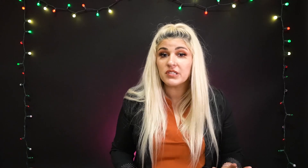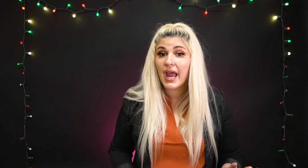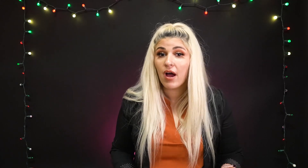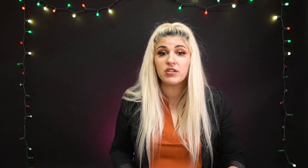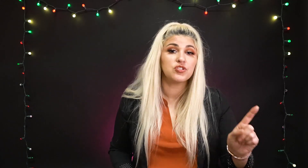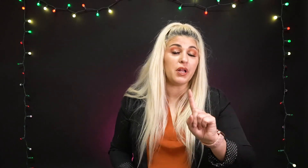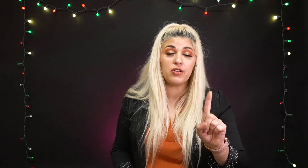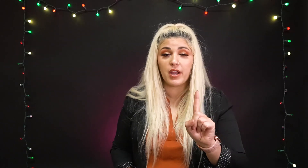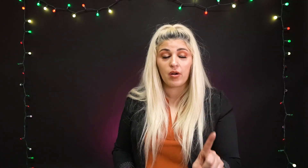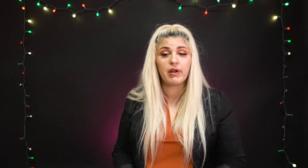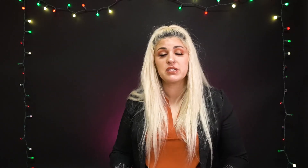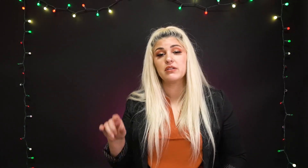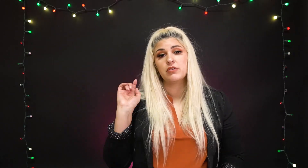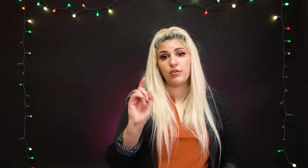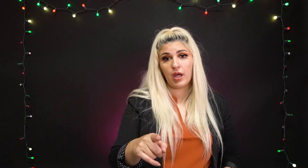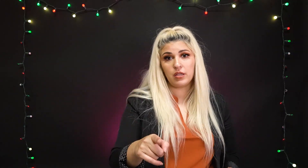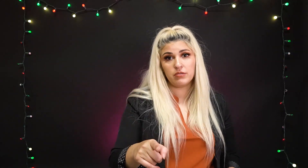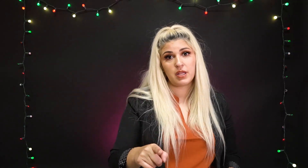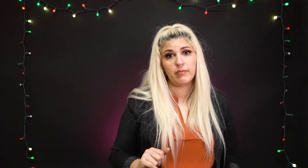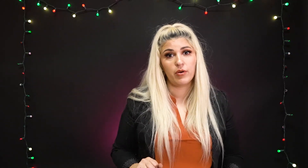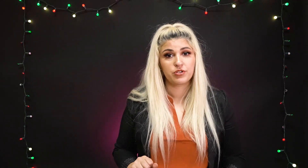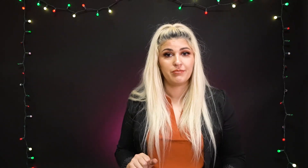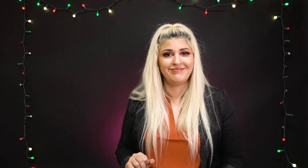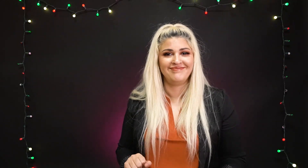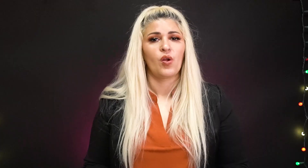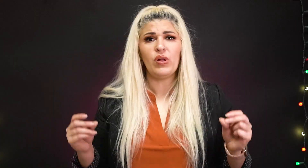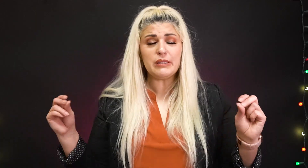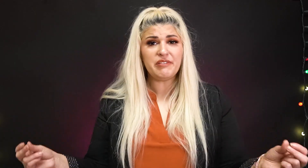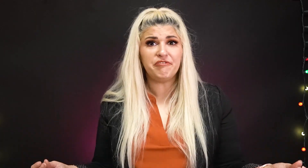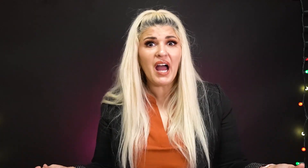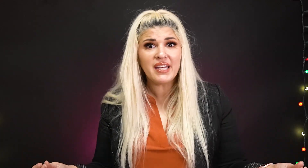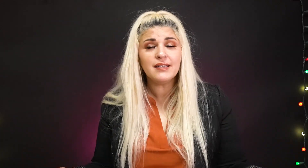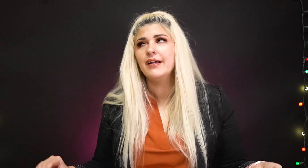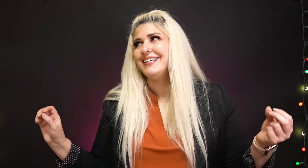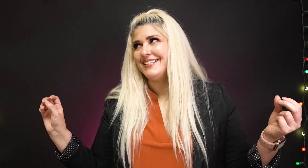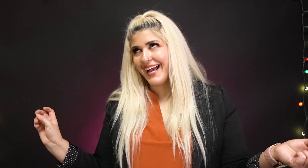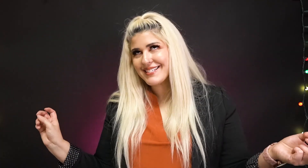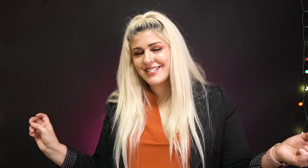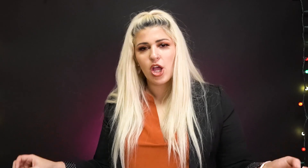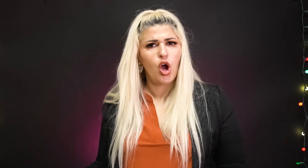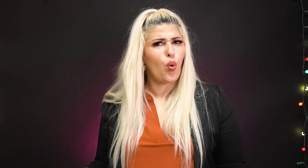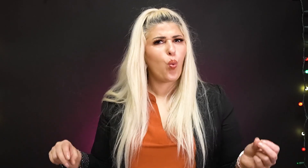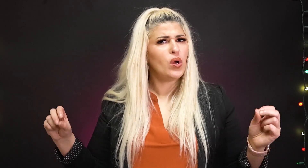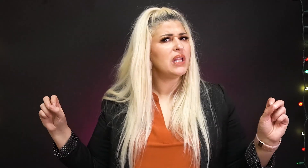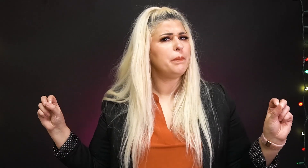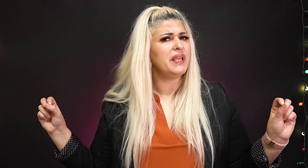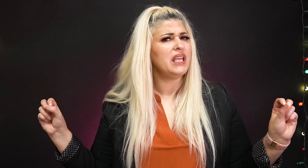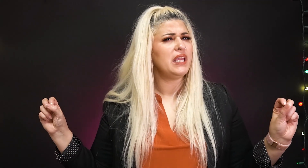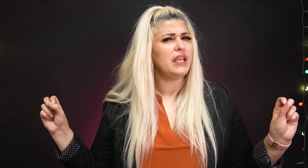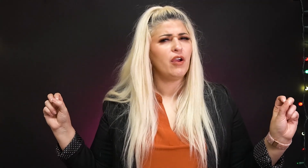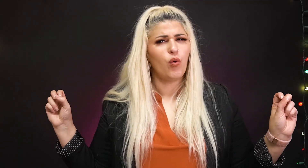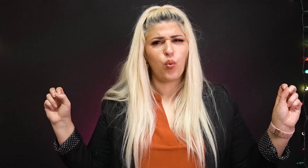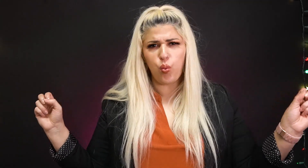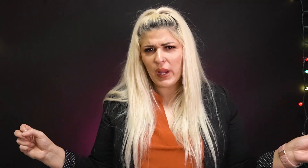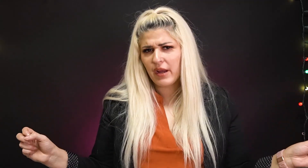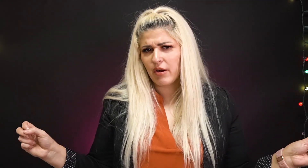it down it's too late you can't erase it you gotta use that emotion will it be fun yes will it be weird